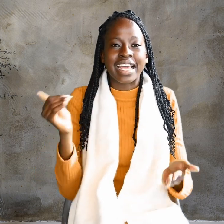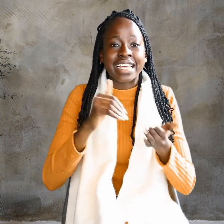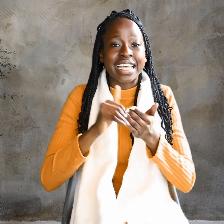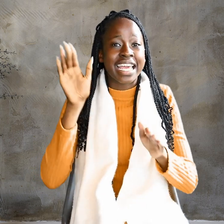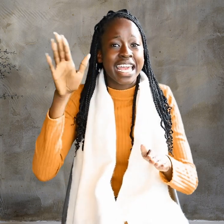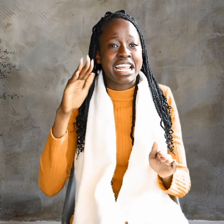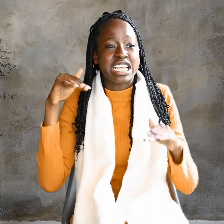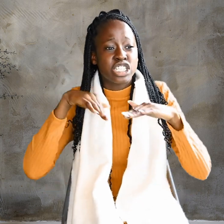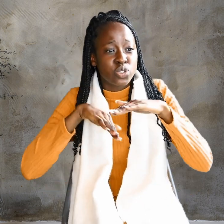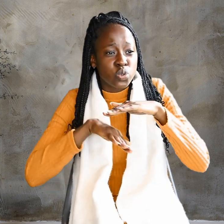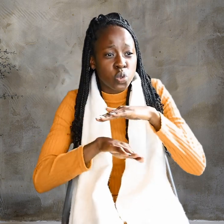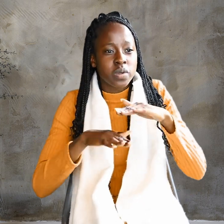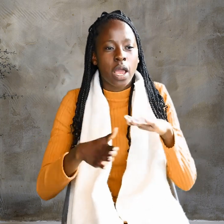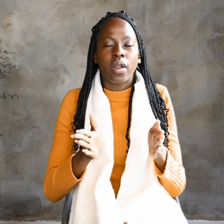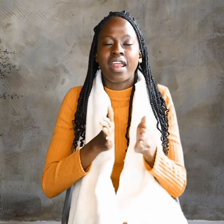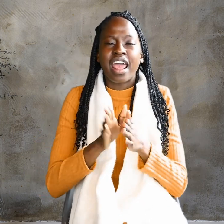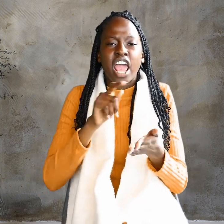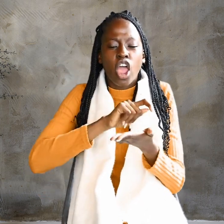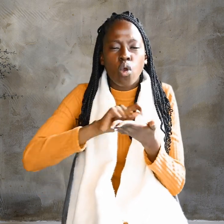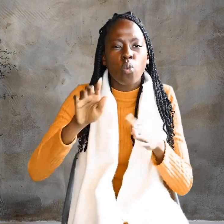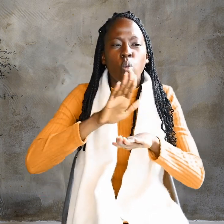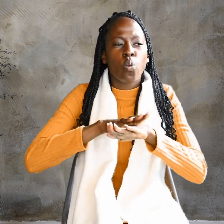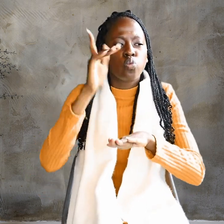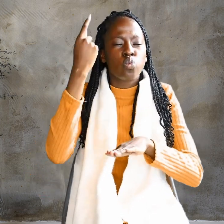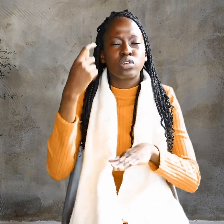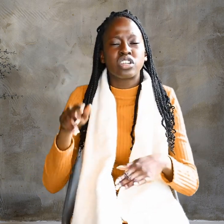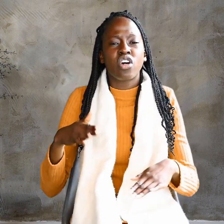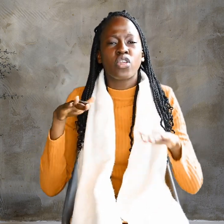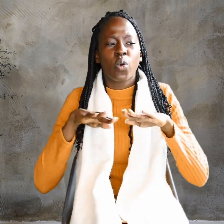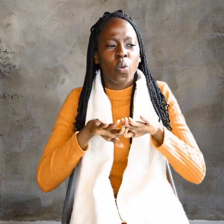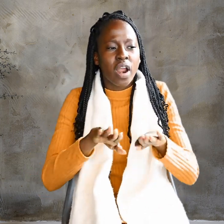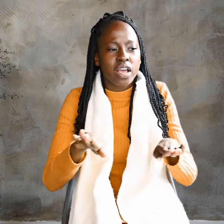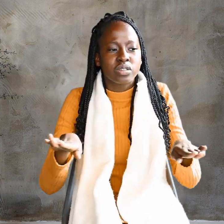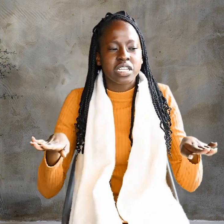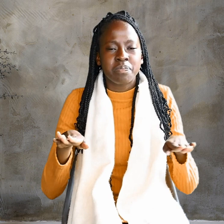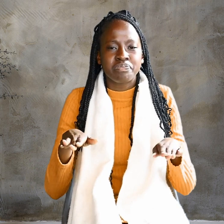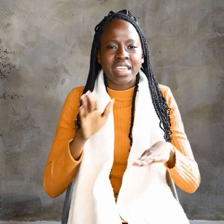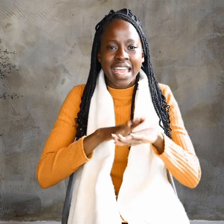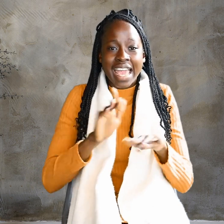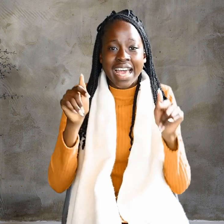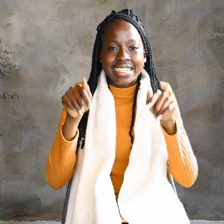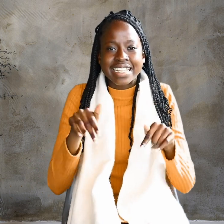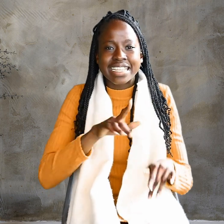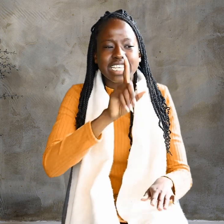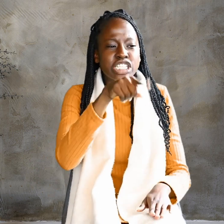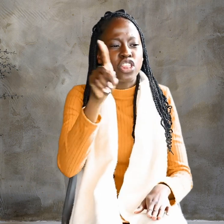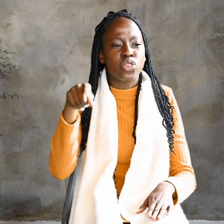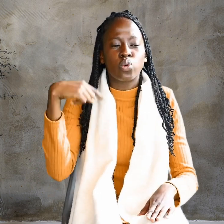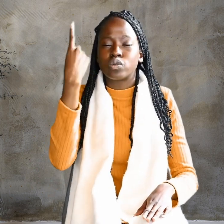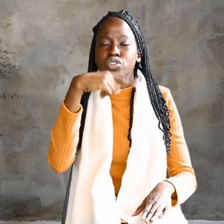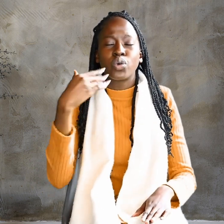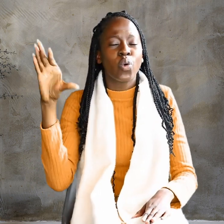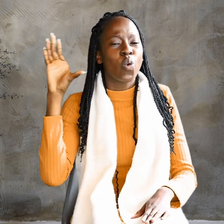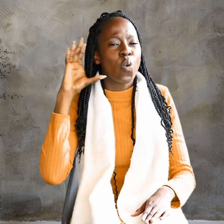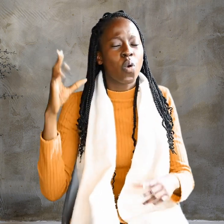Again, he stooped down and wrote on the ground. At this,